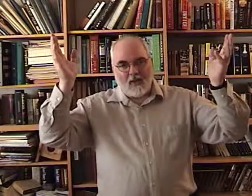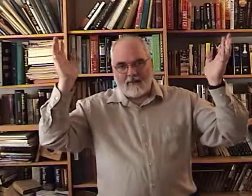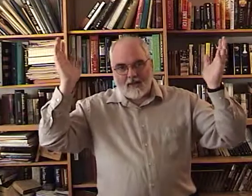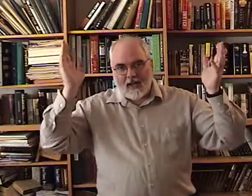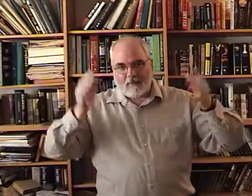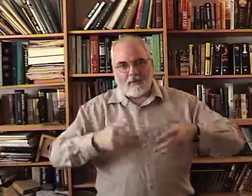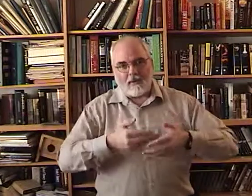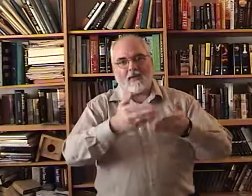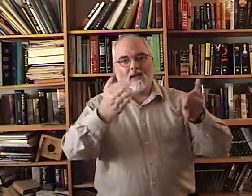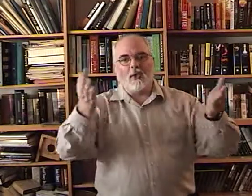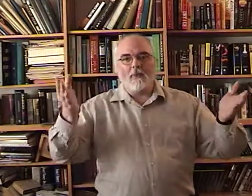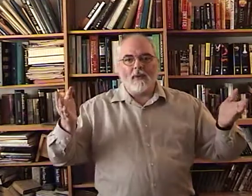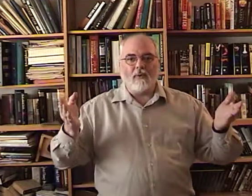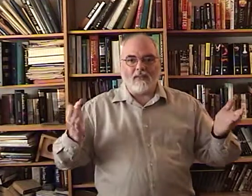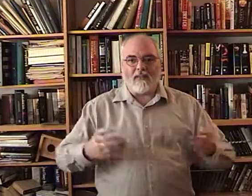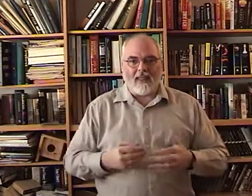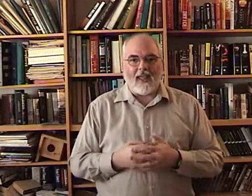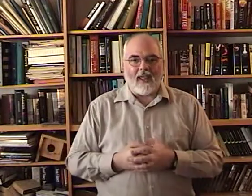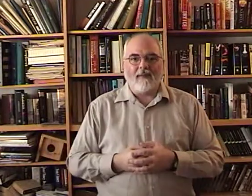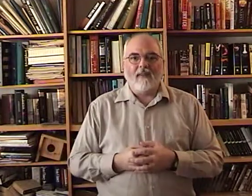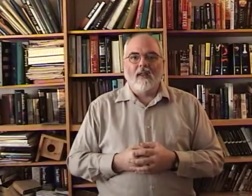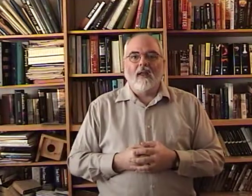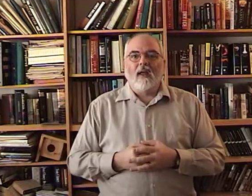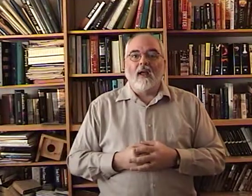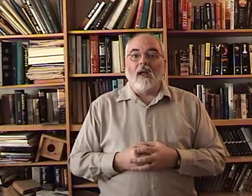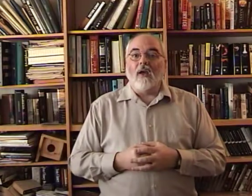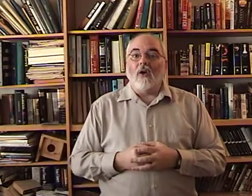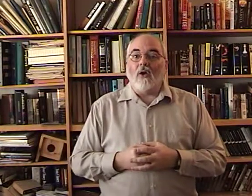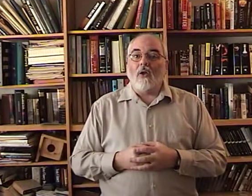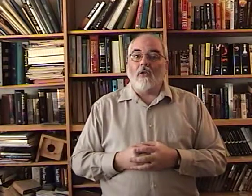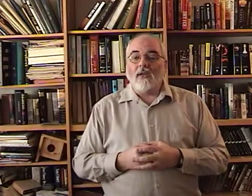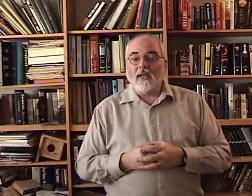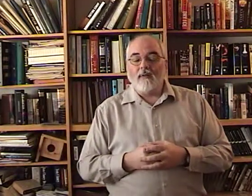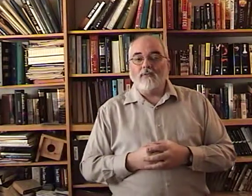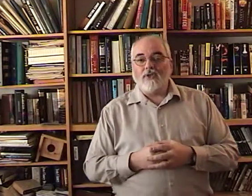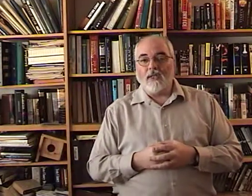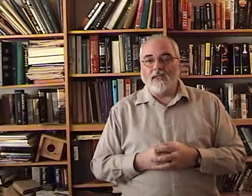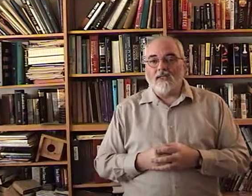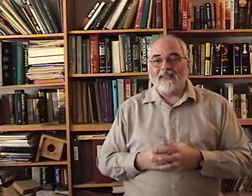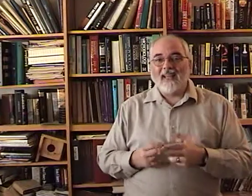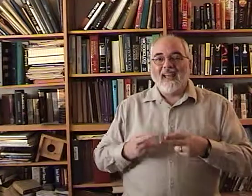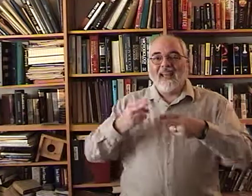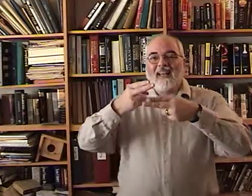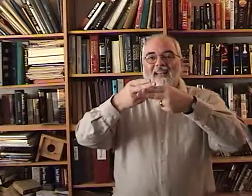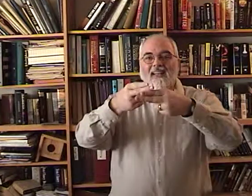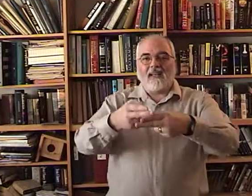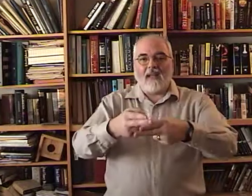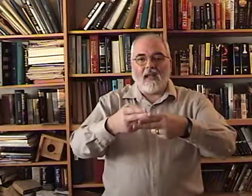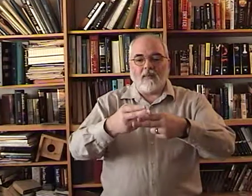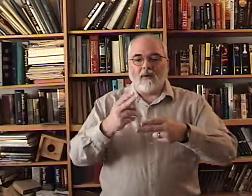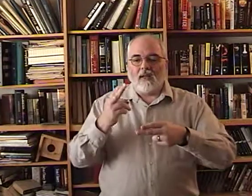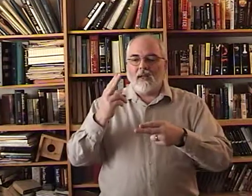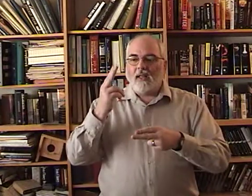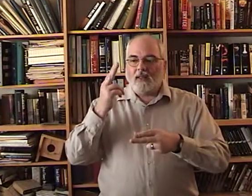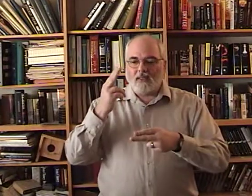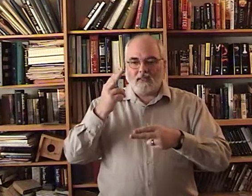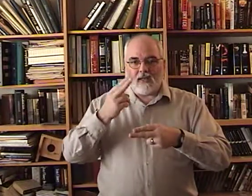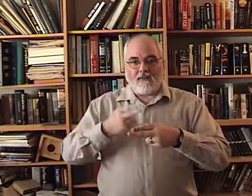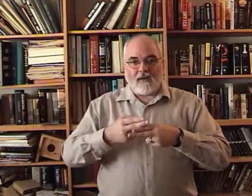Whoever they happen to be. The ubiquitous they. Called Him Jesus. Named. This is a sign for